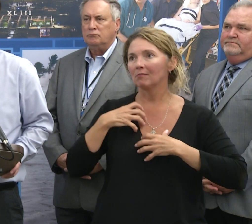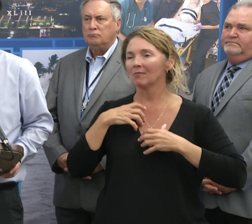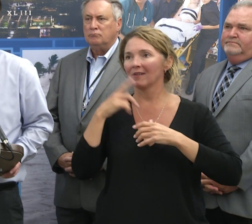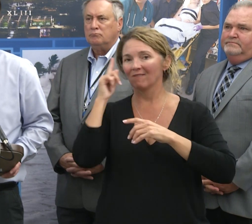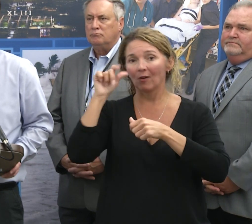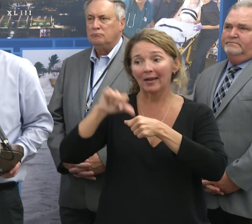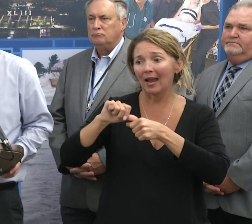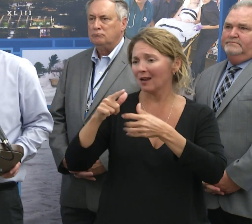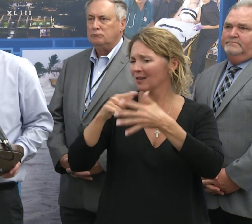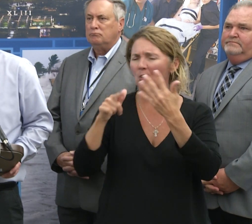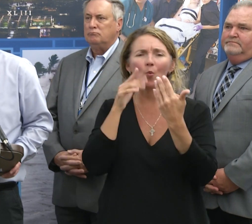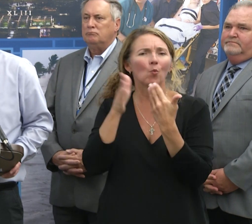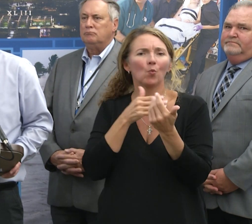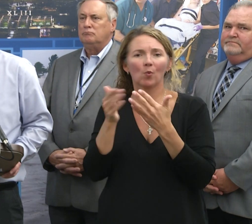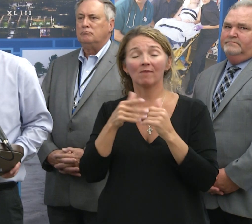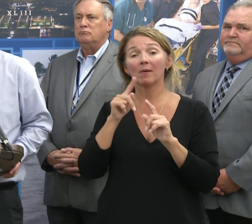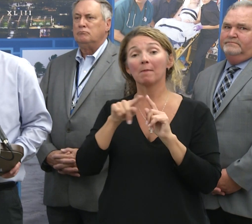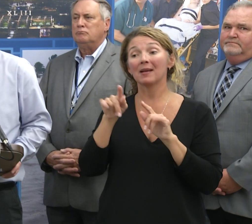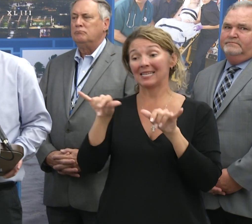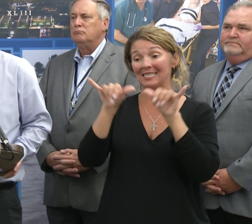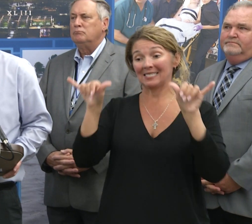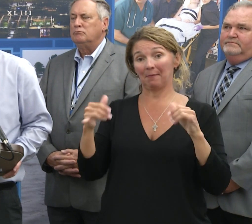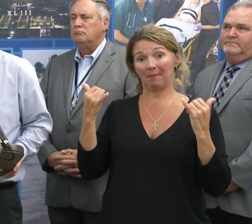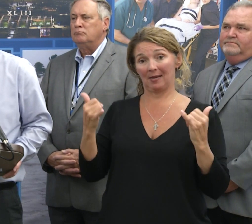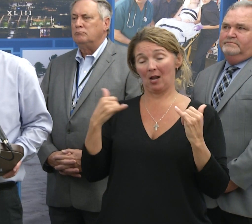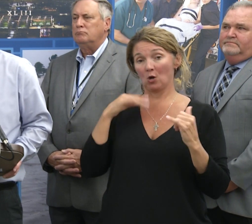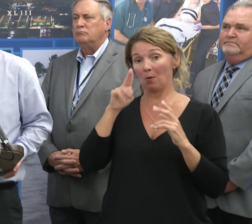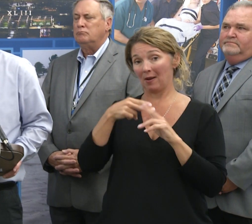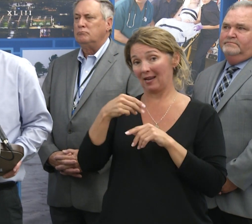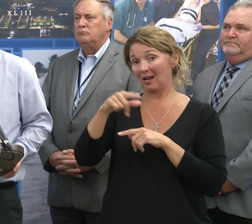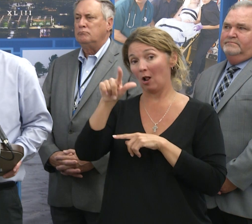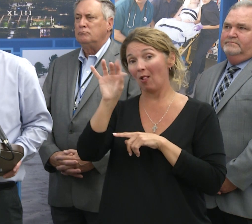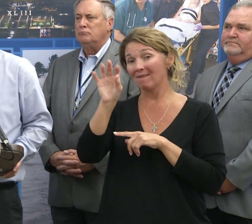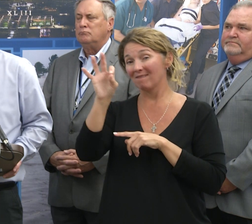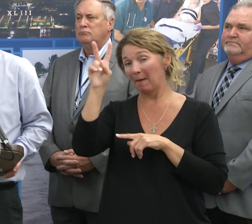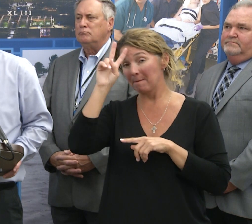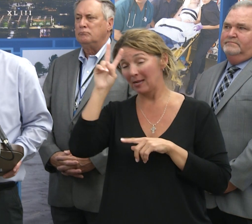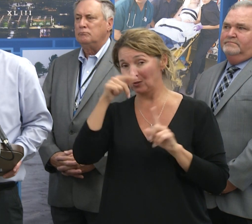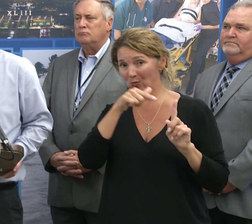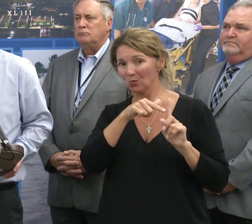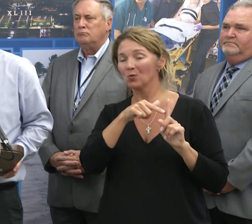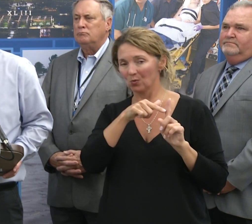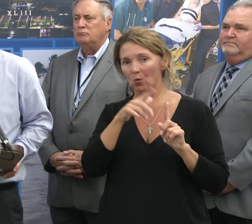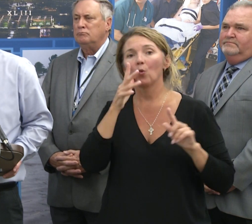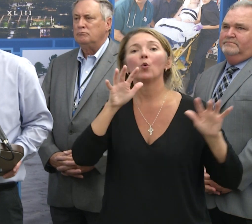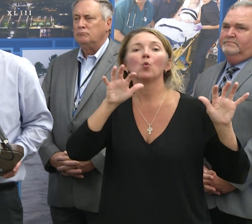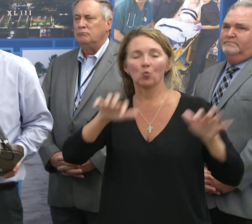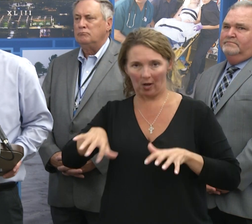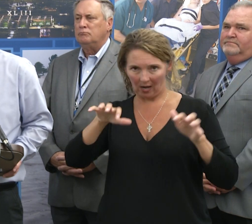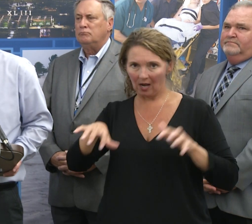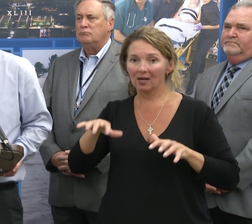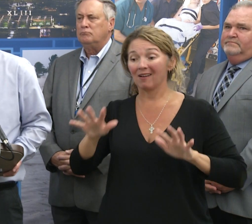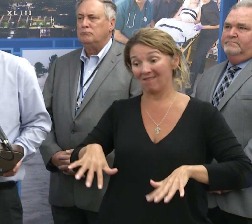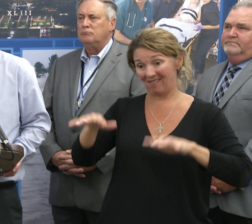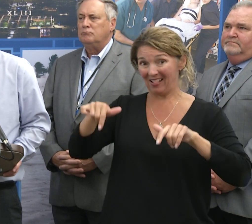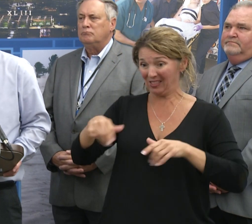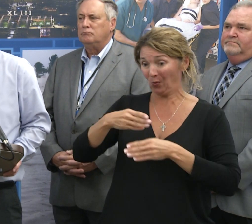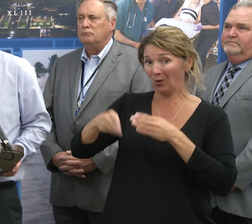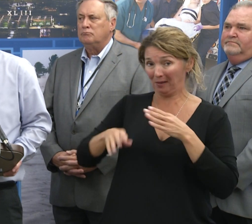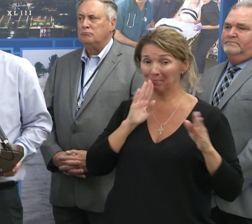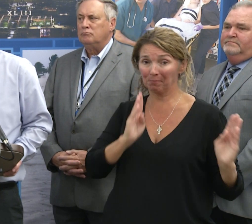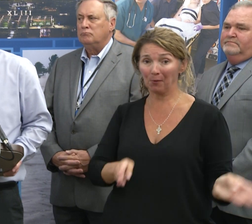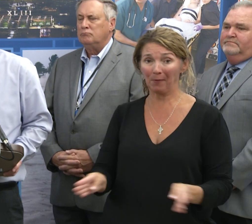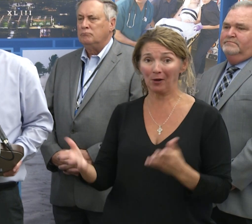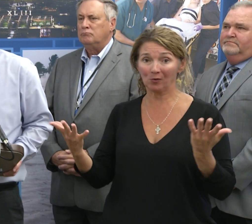fuel or whatever it may be. But again, the system that we're looking at in the Gulf of Mexico is going to bring us rain, potentially flooding rain this weekend.